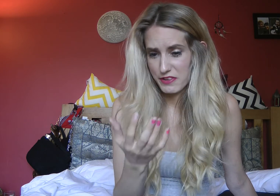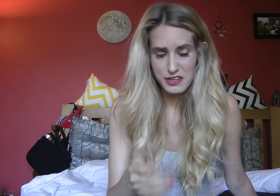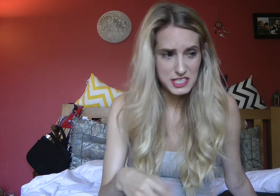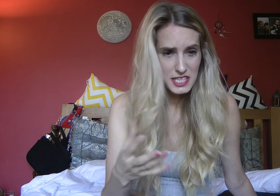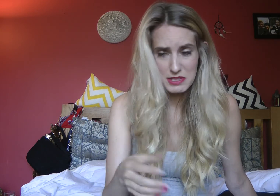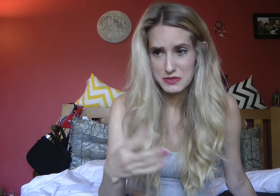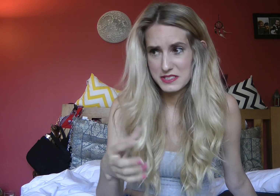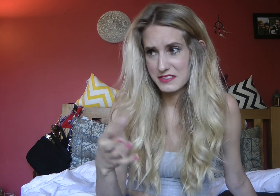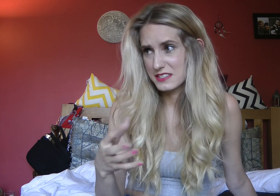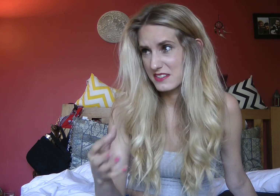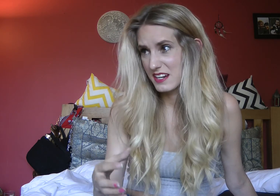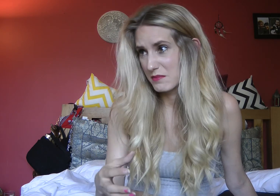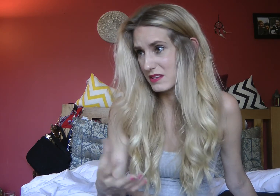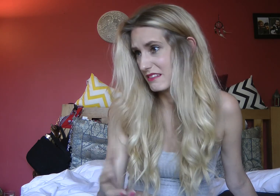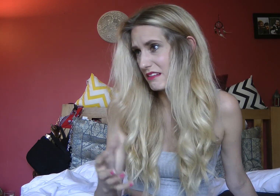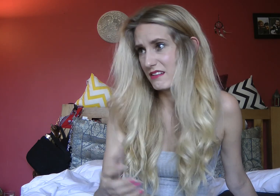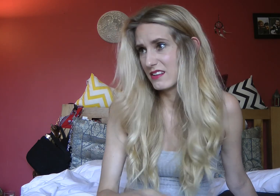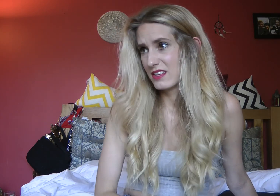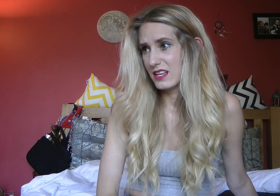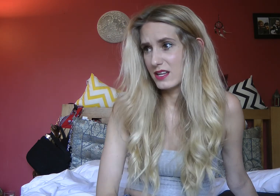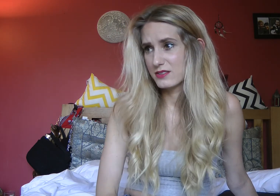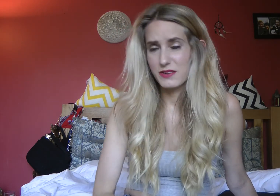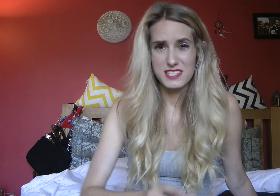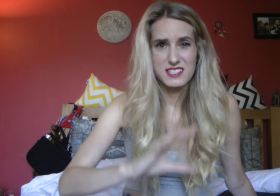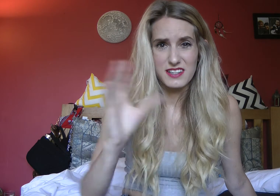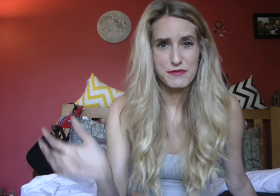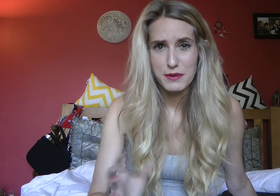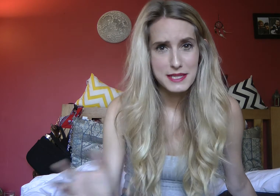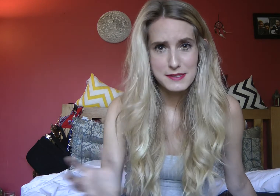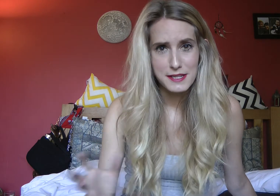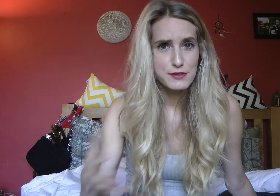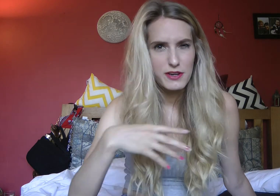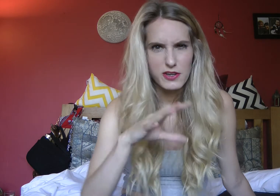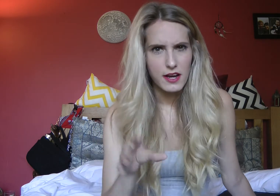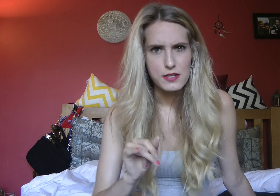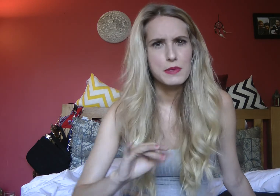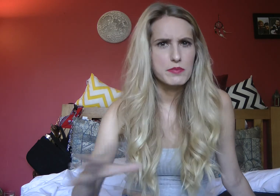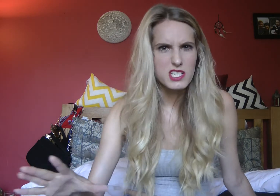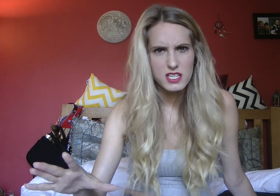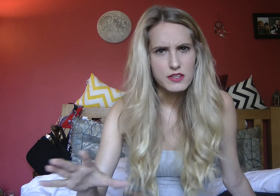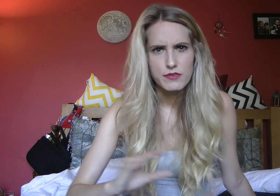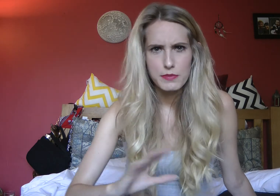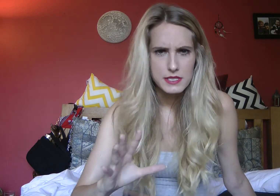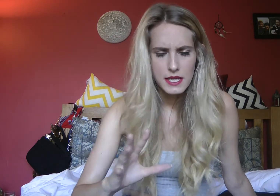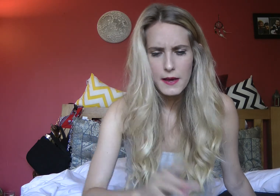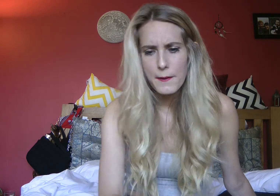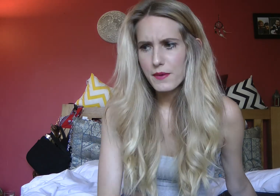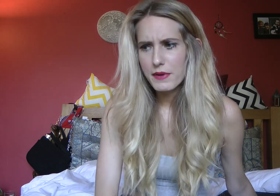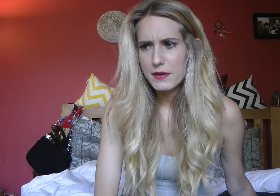phone I checked my Twitter and Instagram and so I just started filming some stuff so it looked like I was being productive and busy anyway